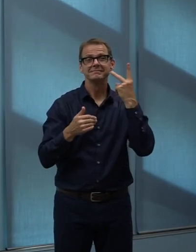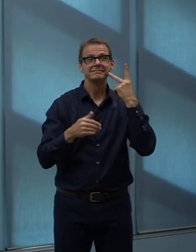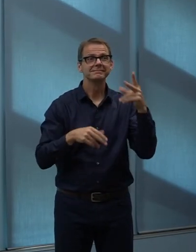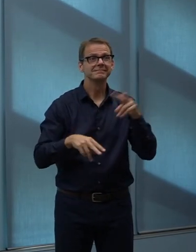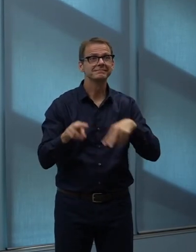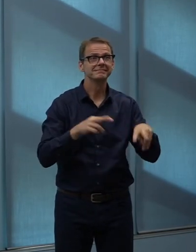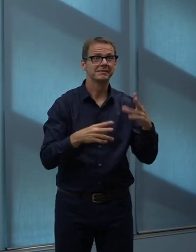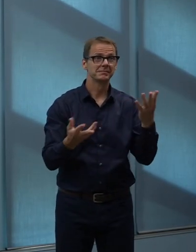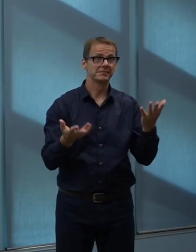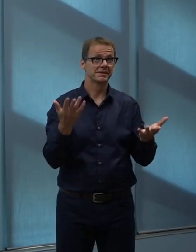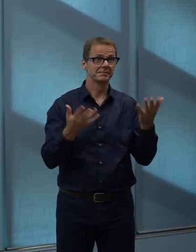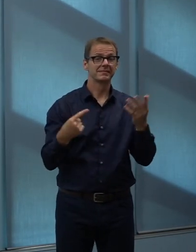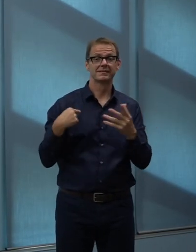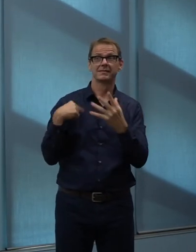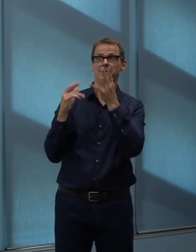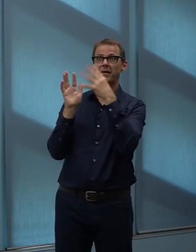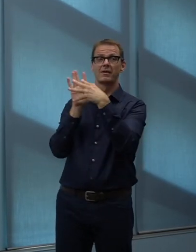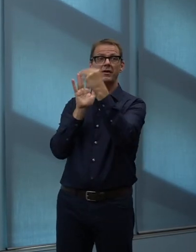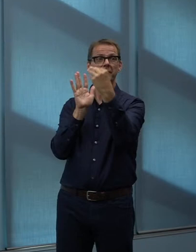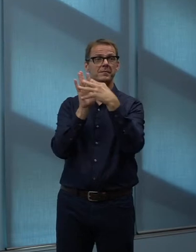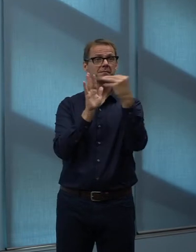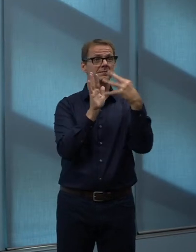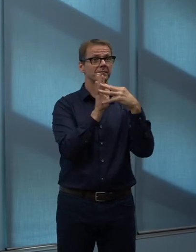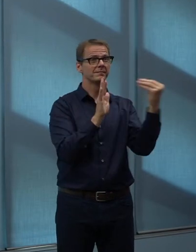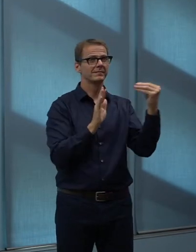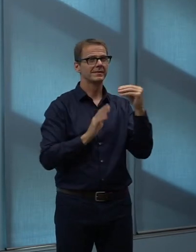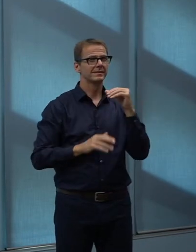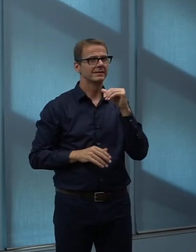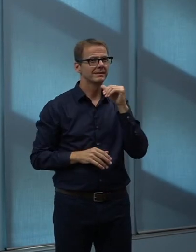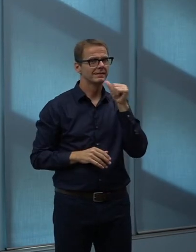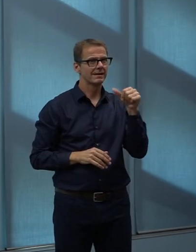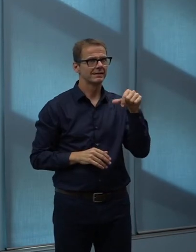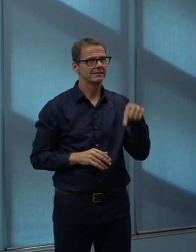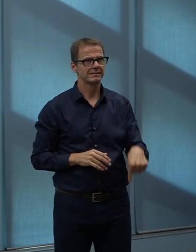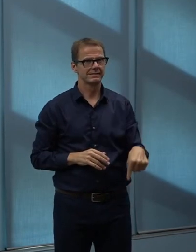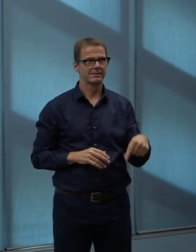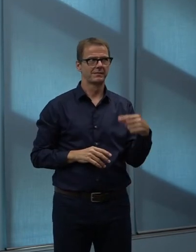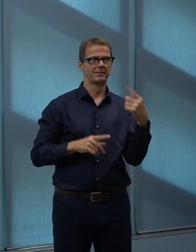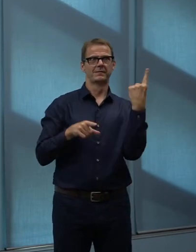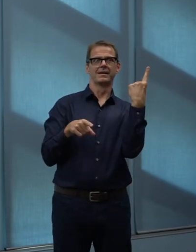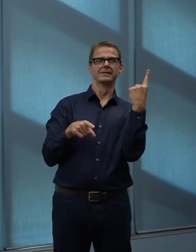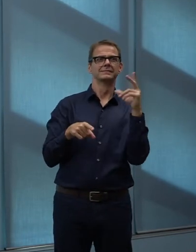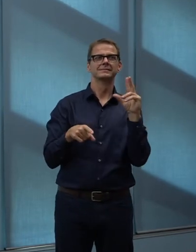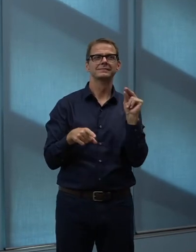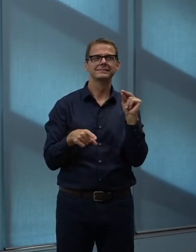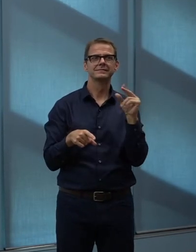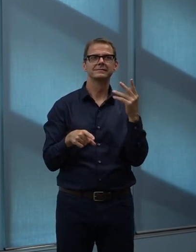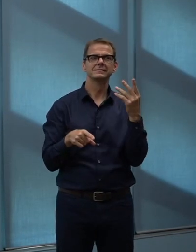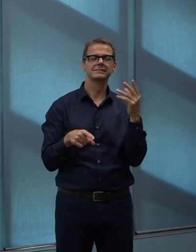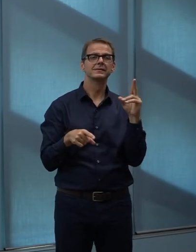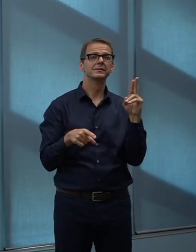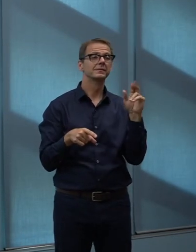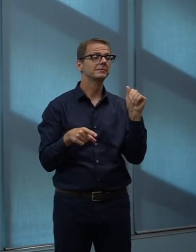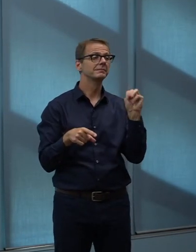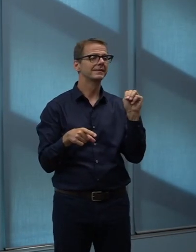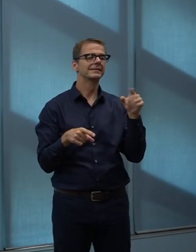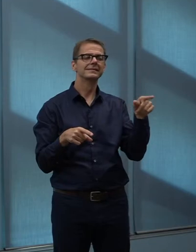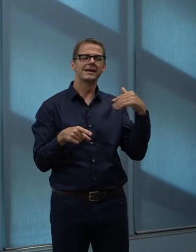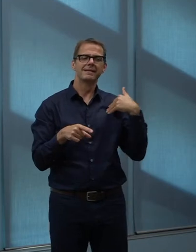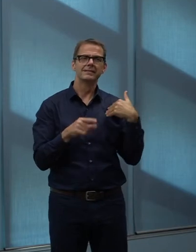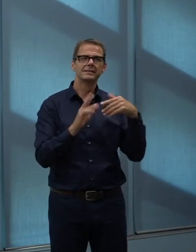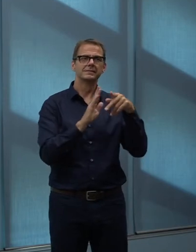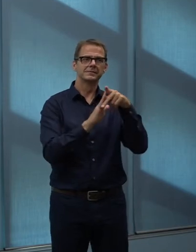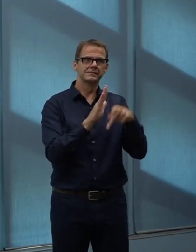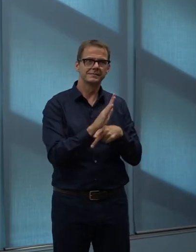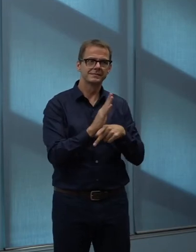of really ambitious urban policy to be able to grow up more and grow out more densely and